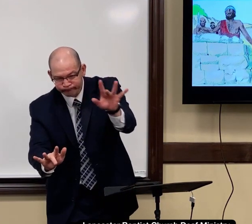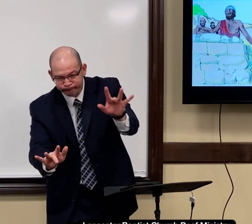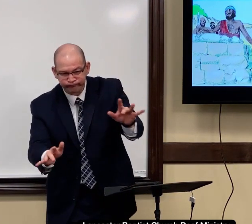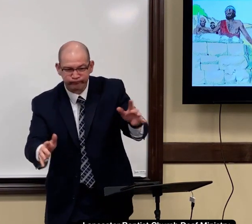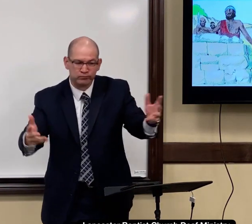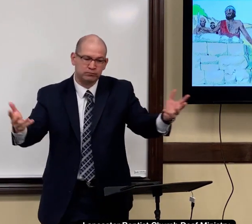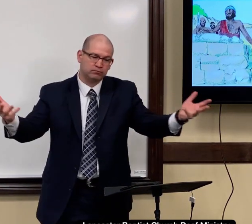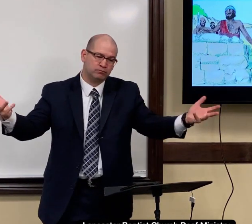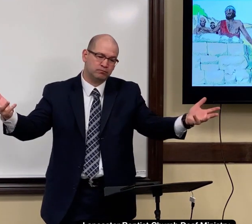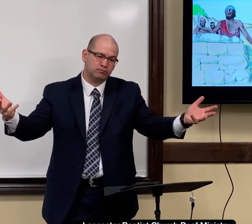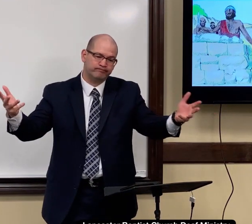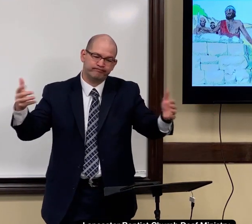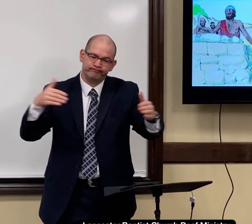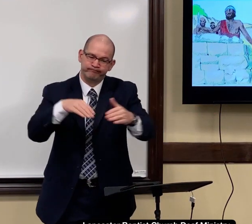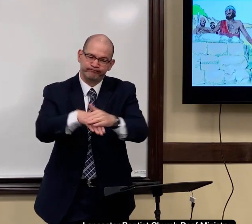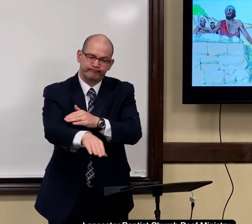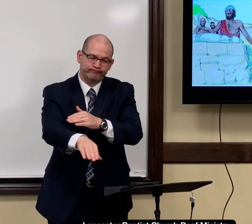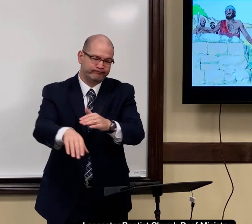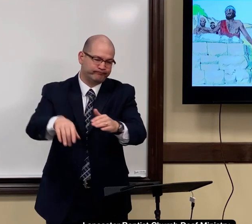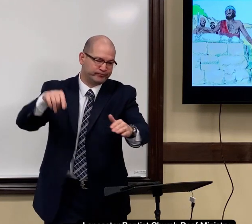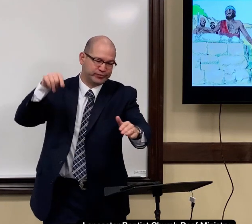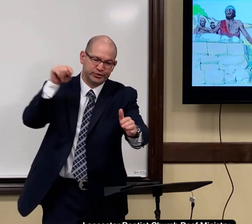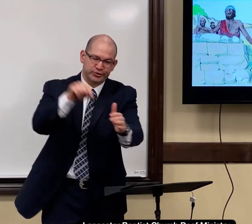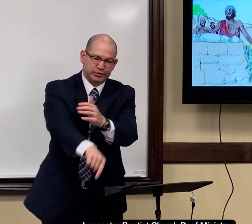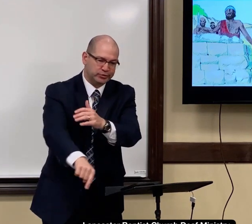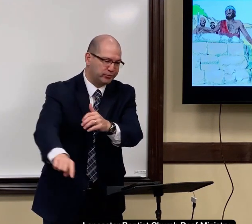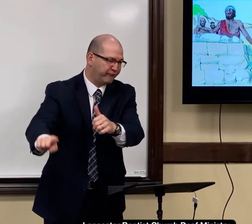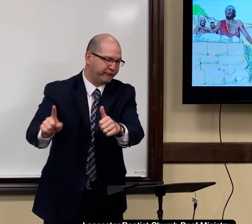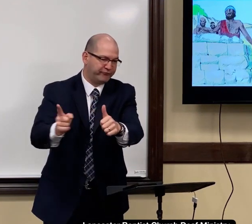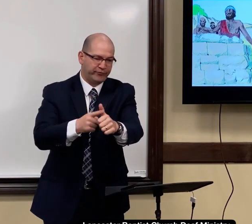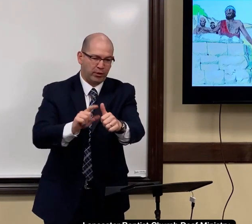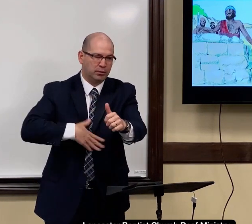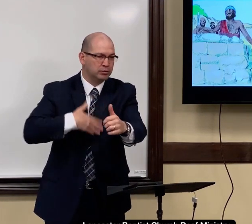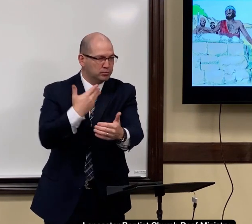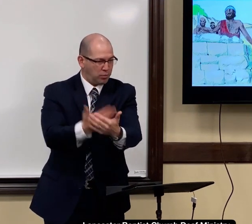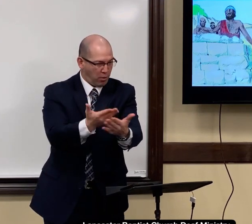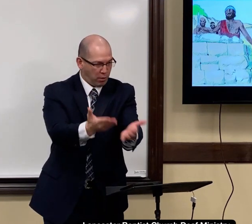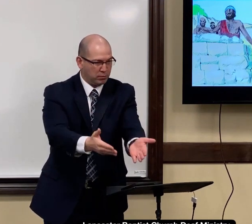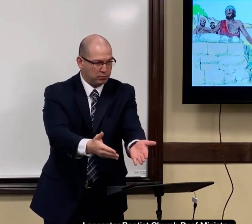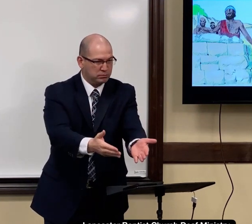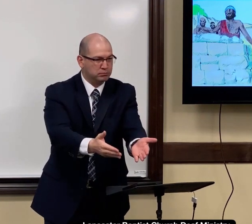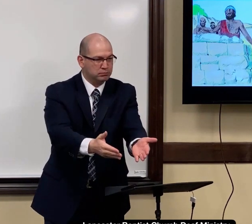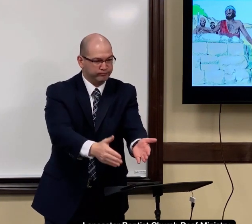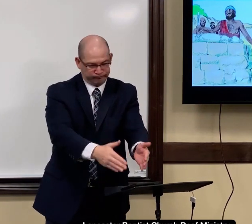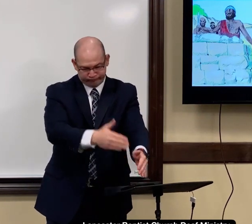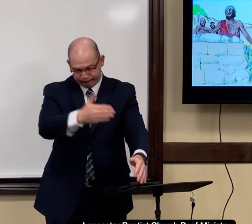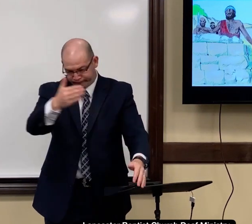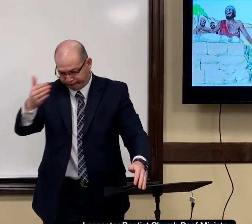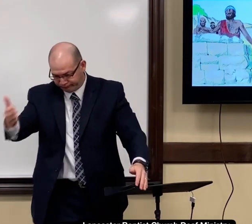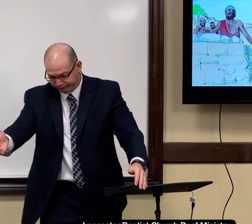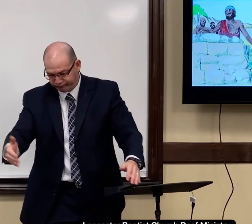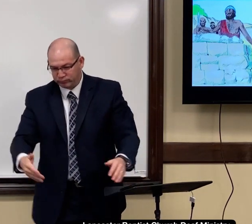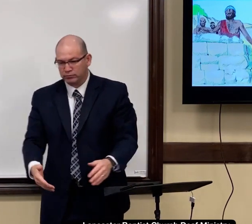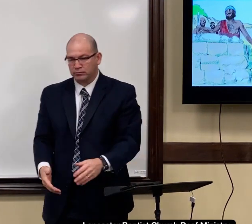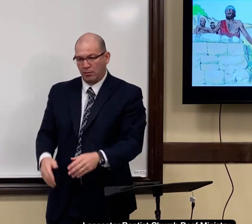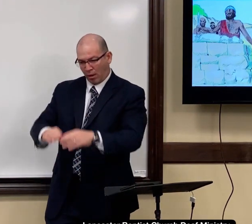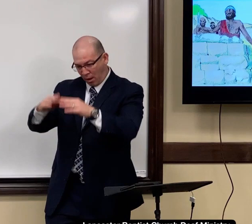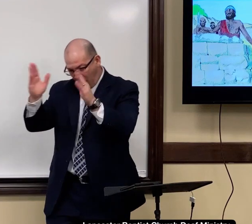if there's no blood on the door post the angel of death would enter and kill the firstborn